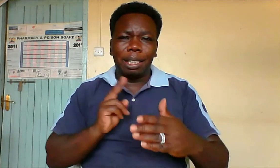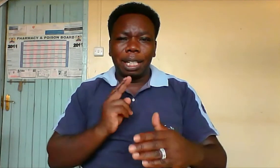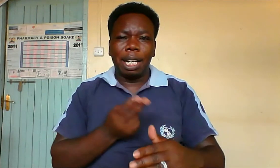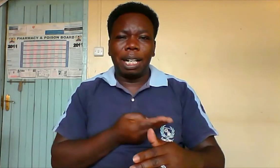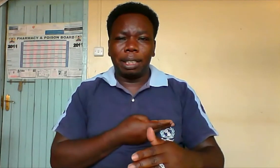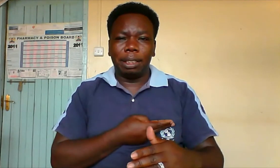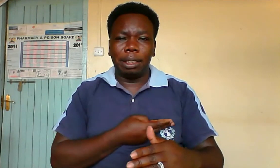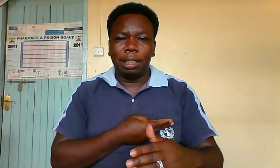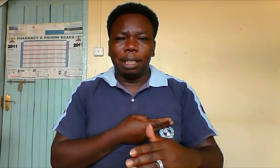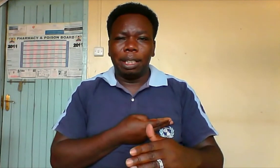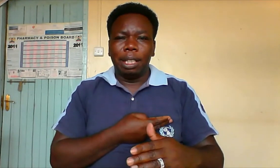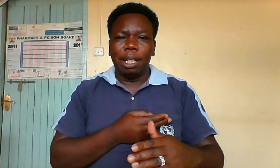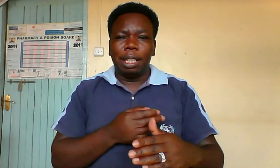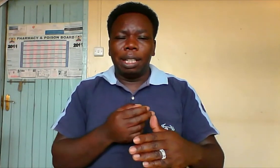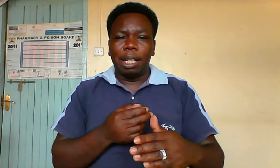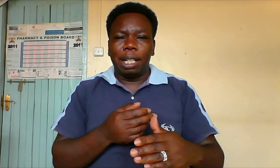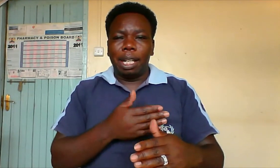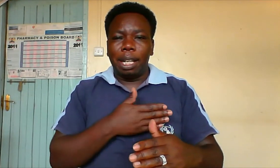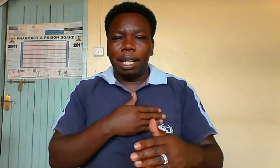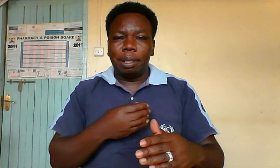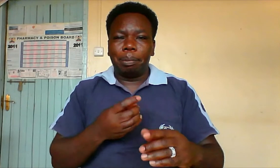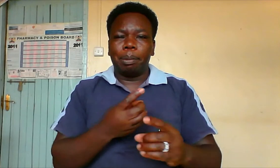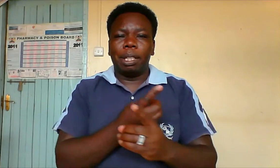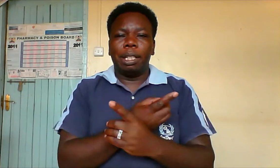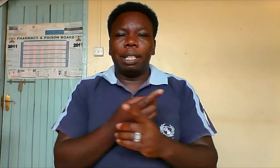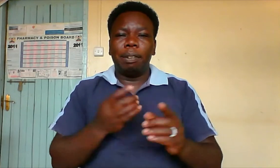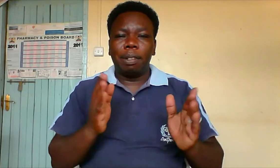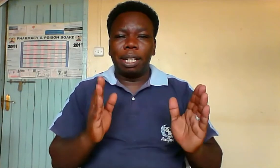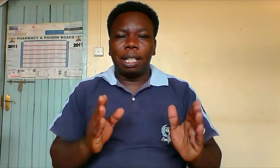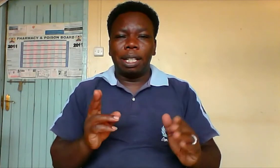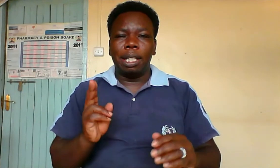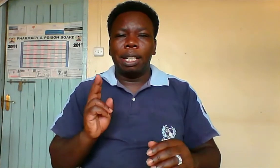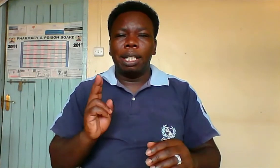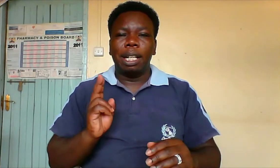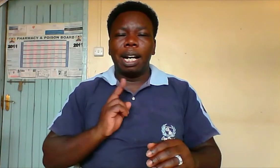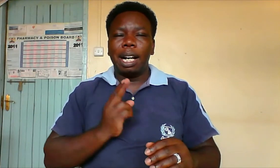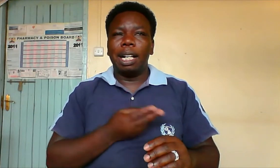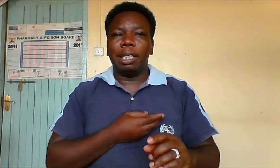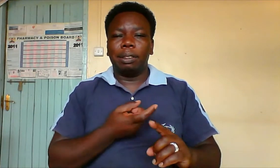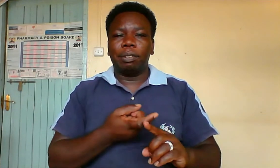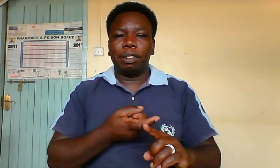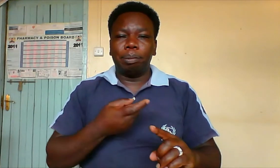us and deliver us from